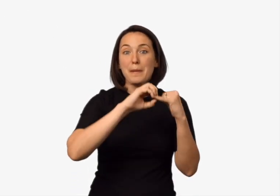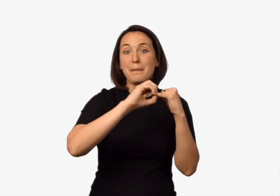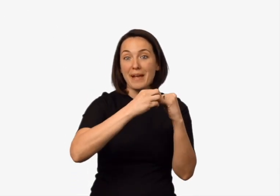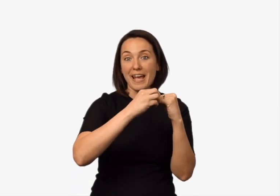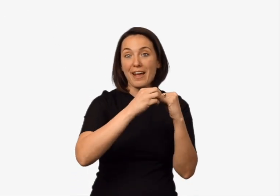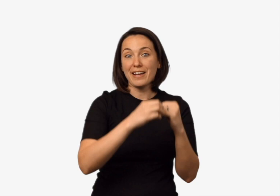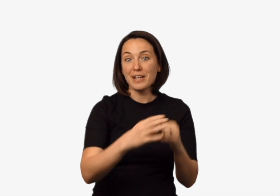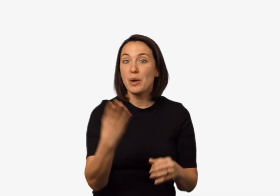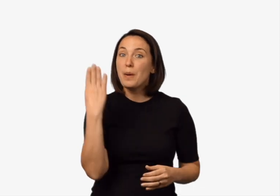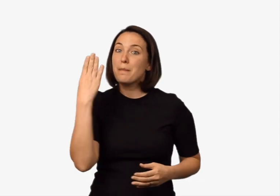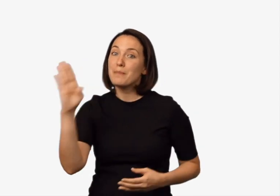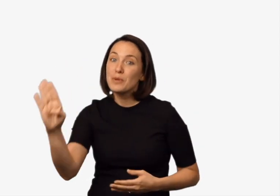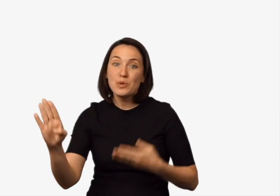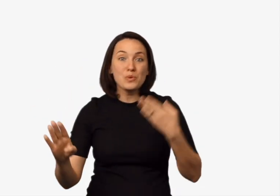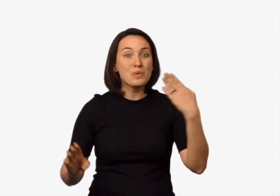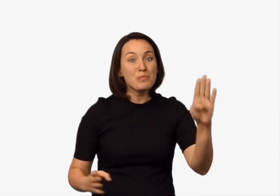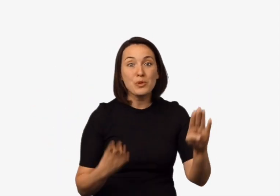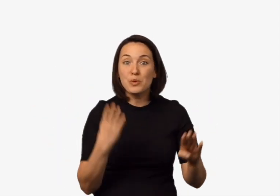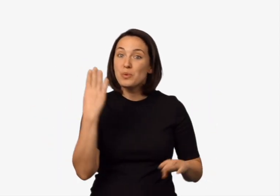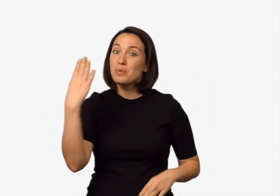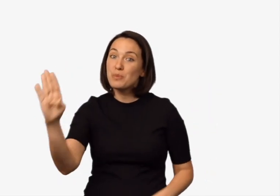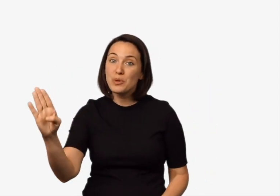Blueberries. Blue, blue, blue.